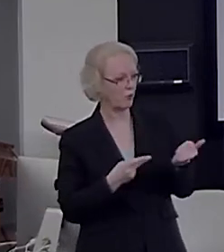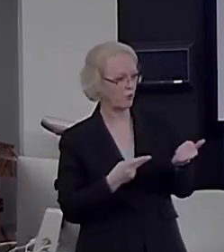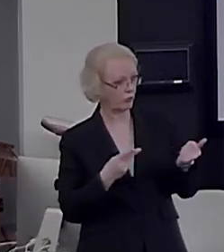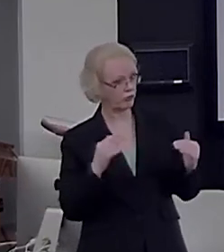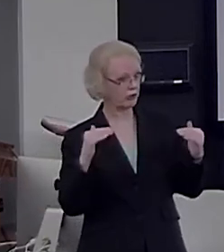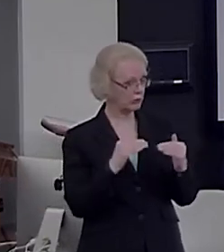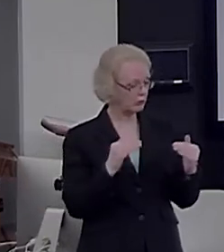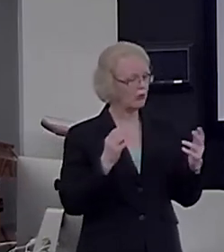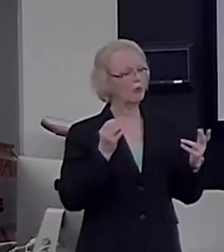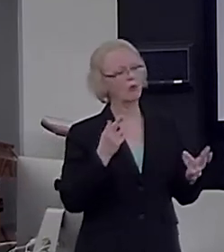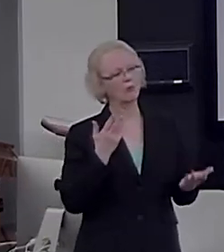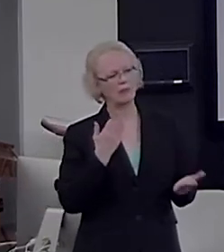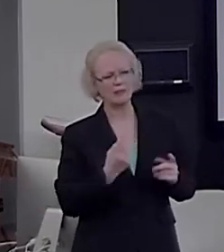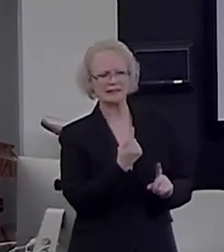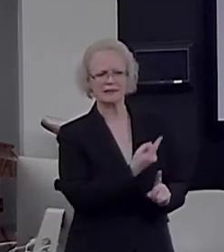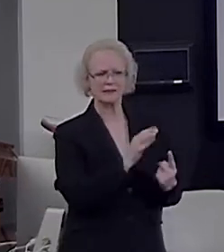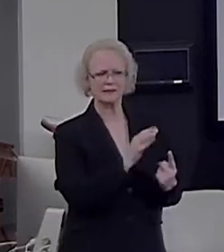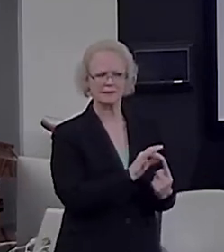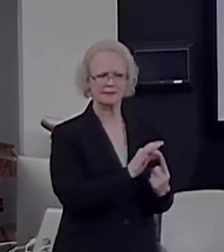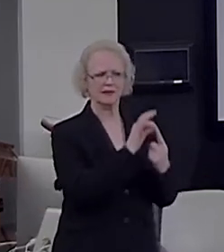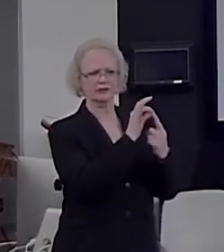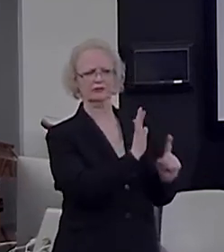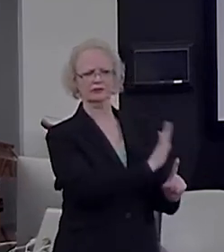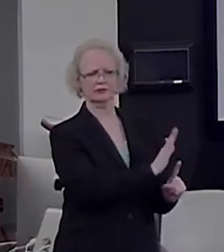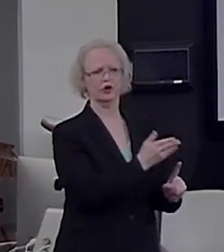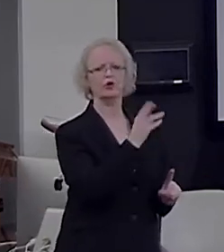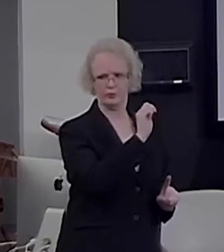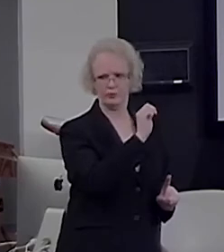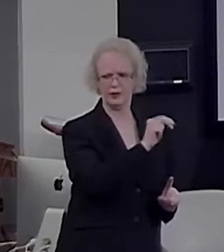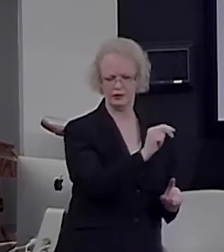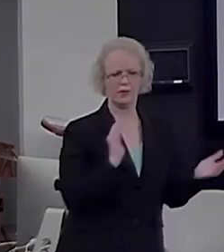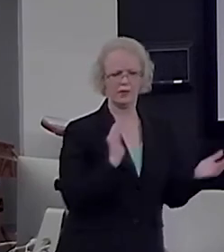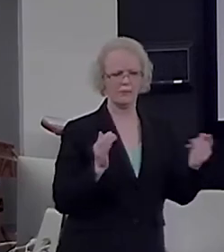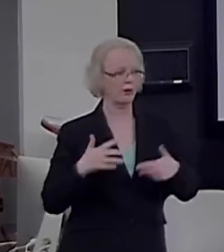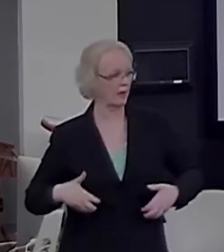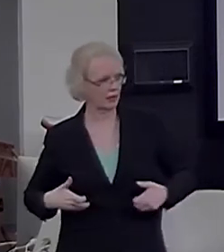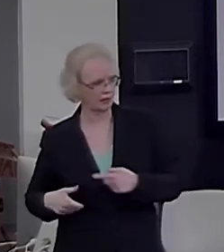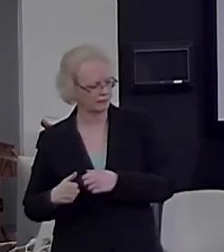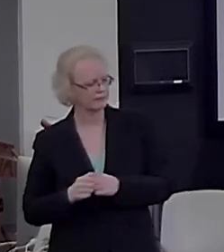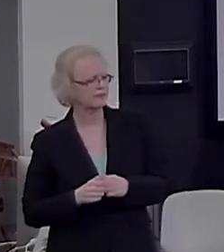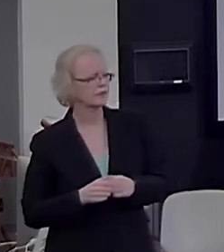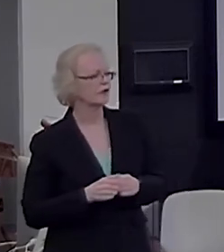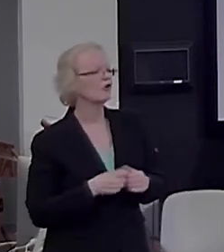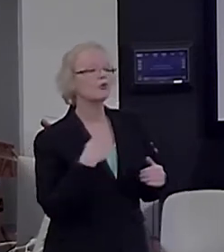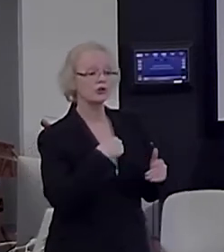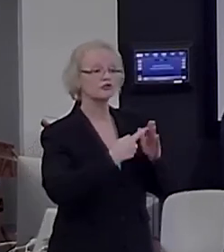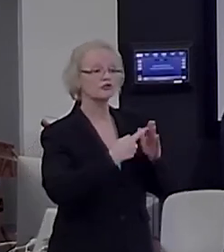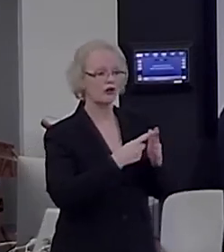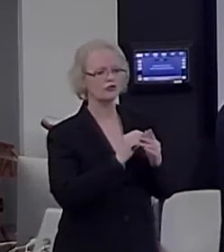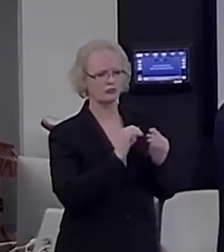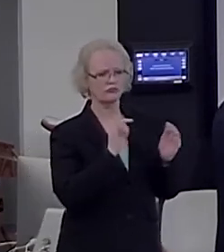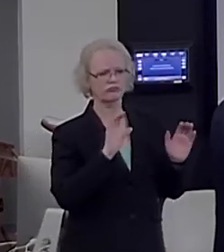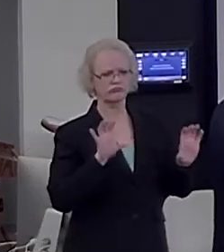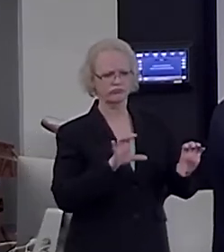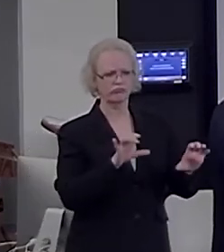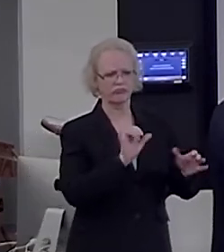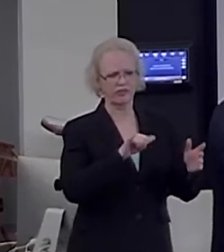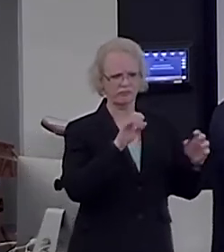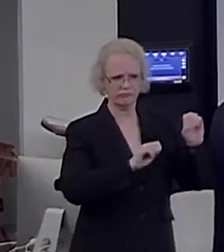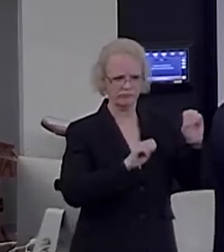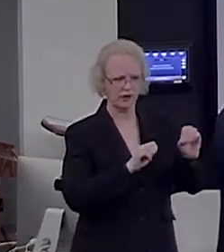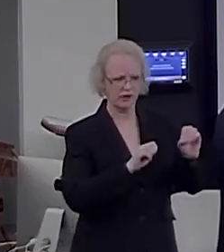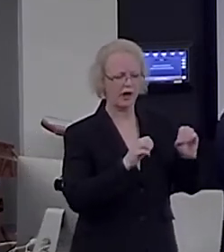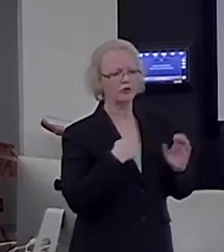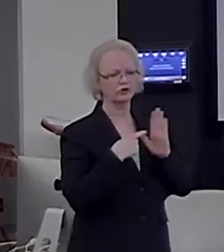well, or maybe there's something very special about the human compared to the monkey. So, we're starting to do this. I want to show you one of the languages we're